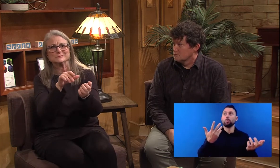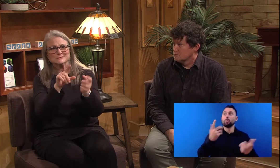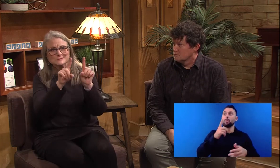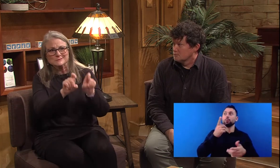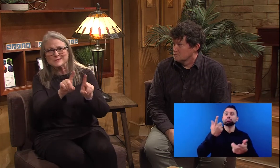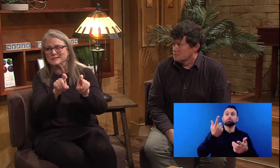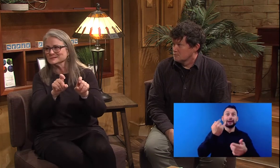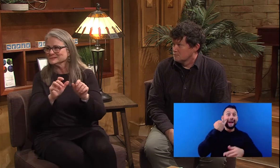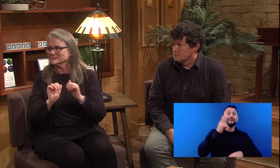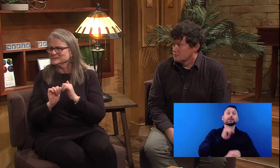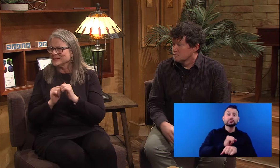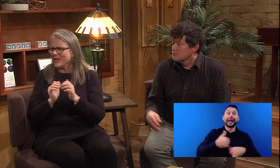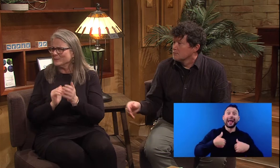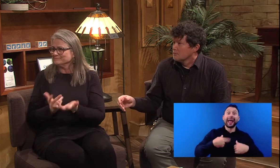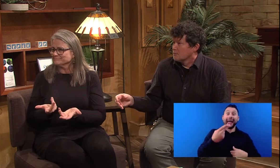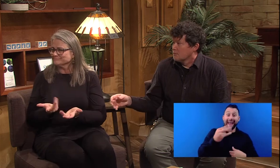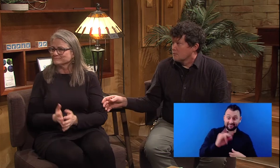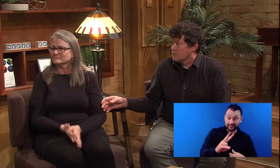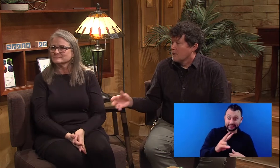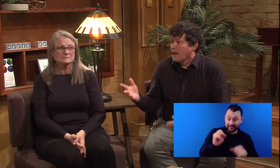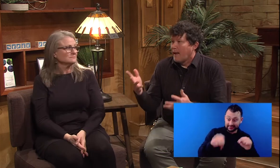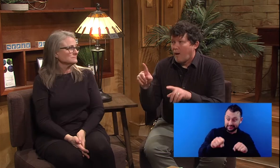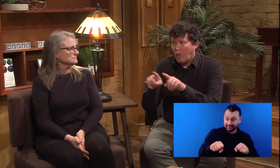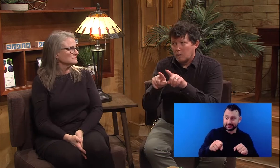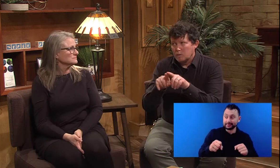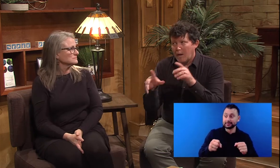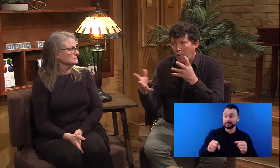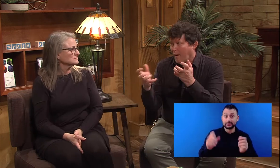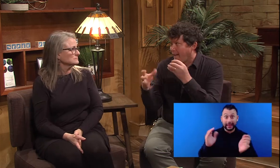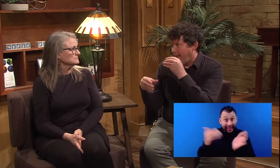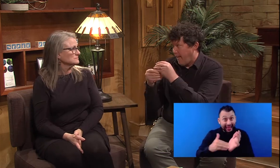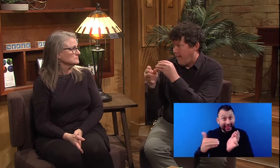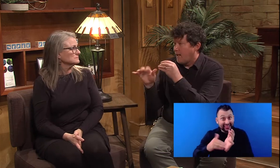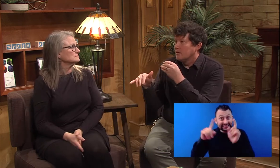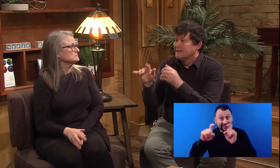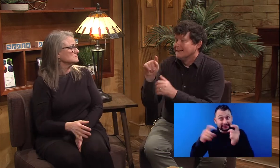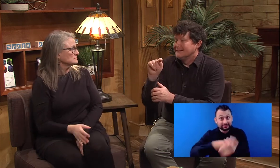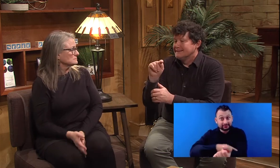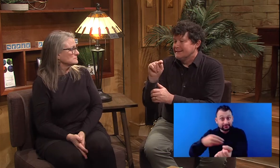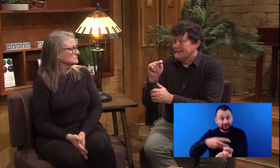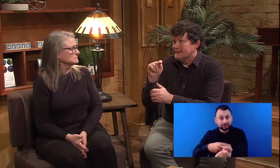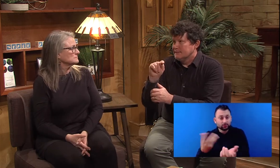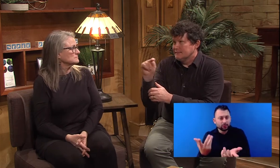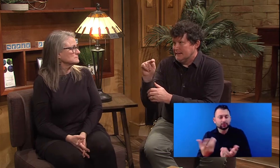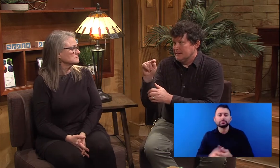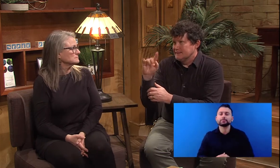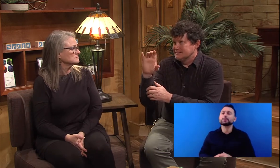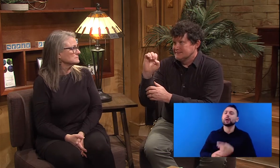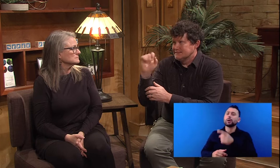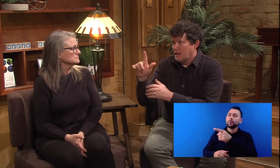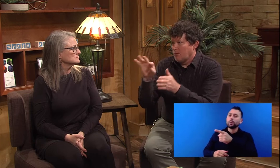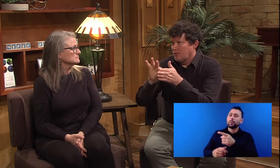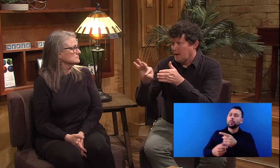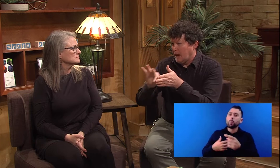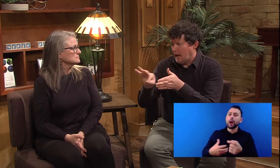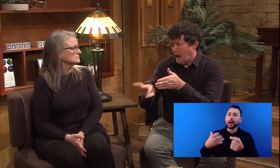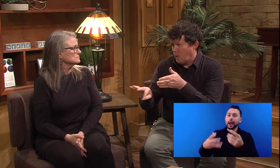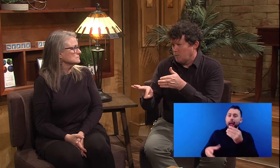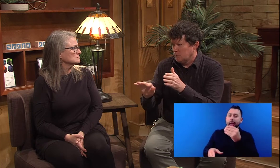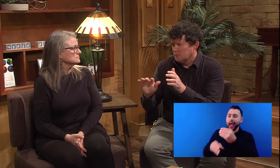do we need to make an appointment with the doctor? How do we do that? And also I want to add